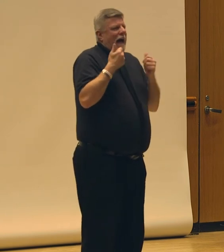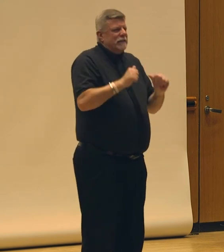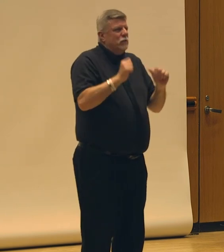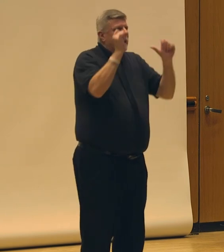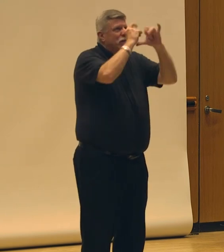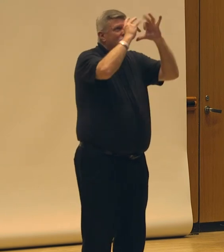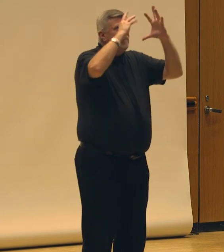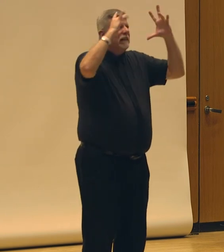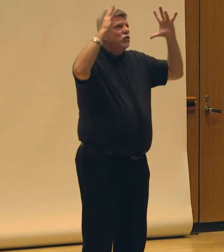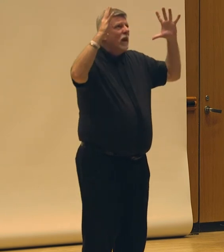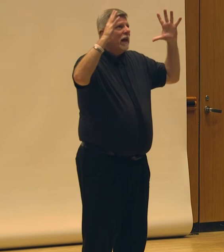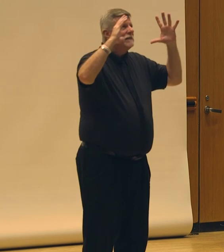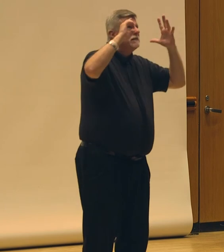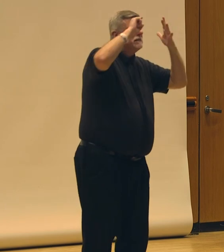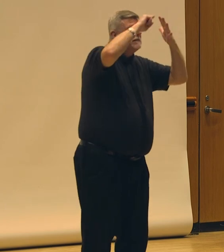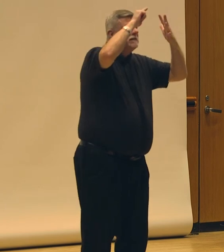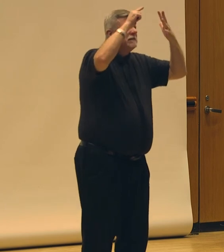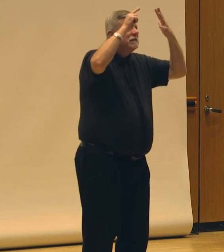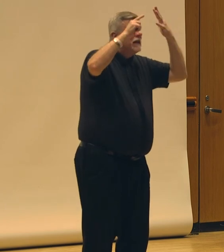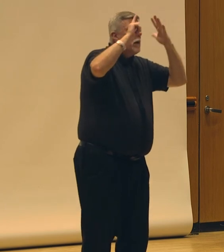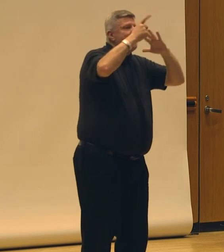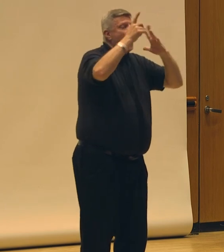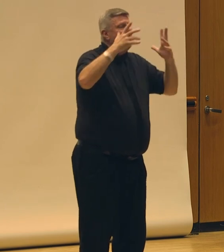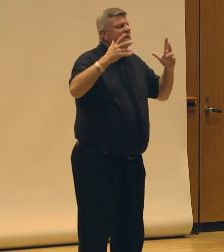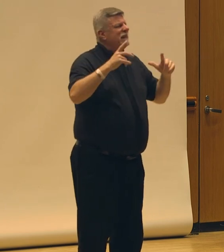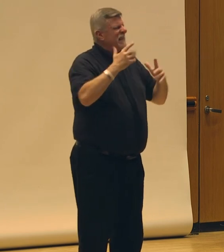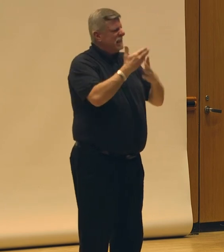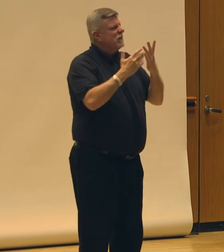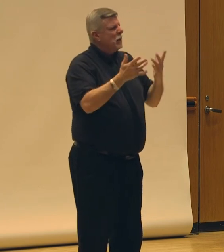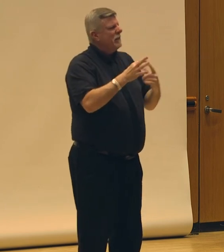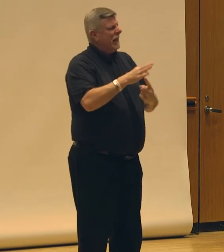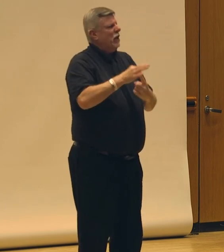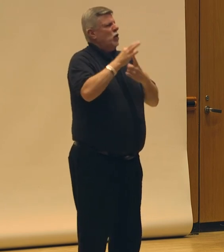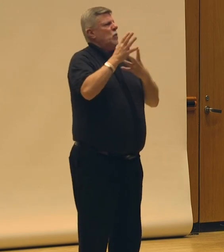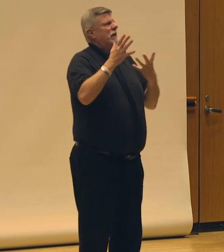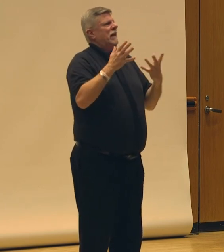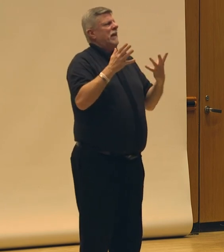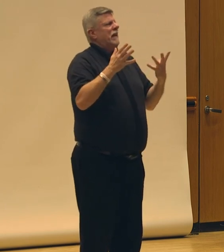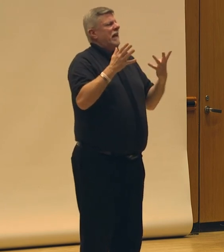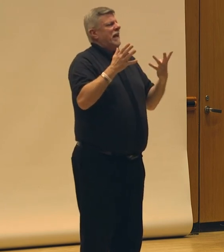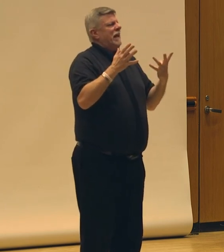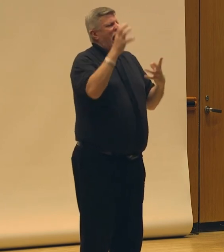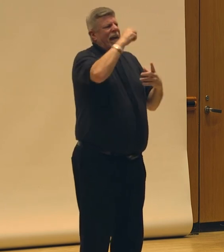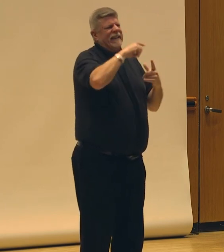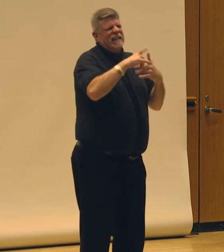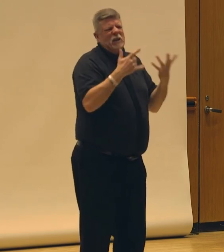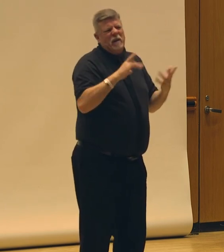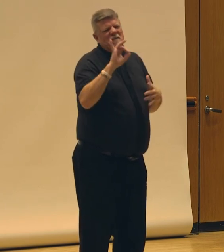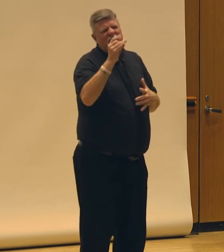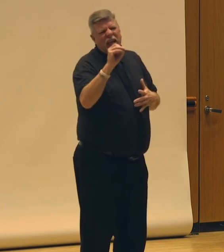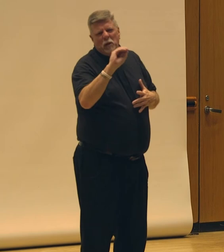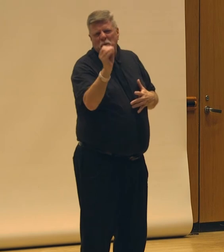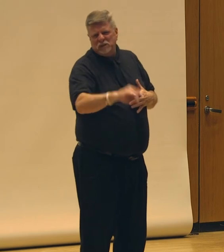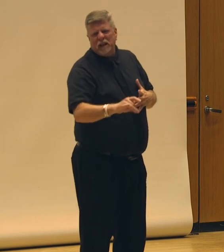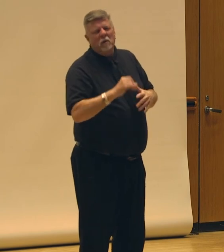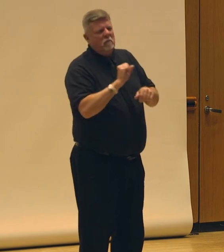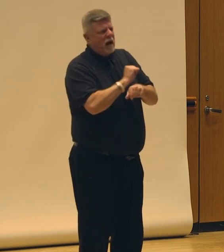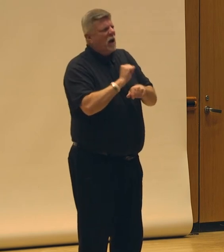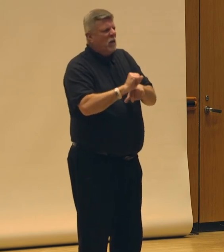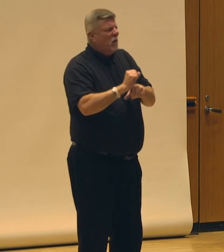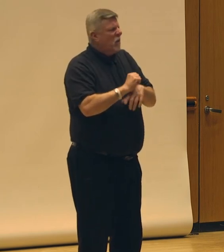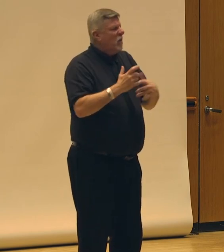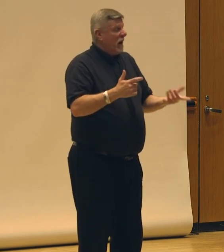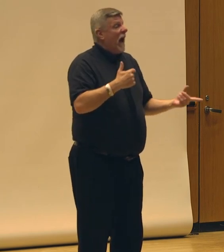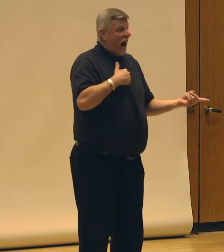visualize these moments, and there's something unique in, I'd say, 80% of the work that I make in my company, which is